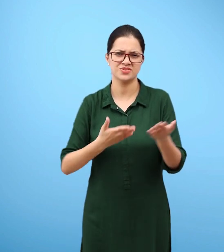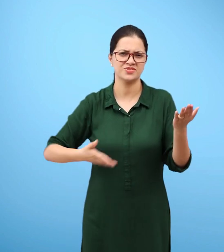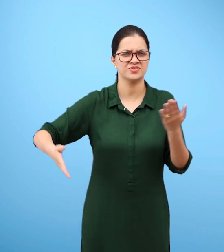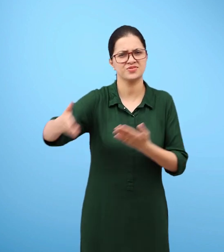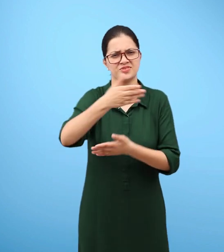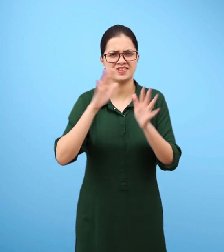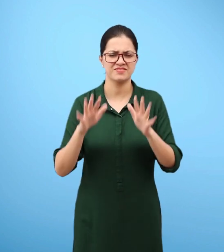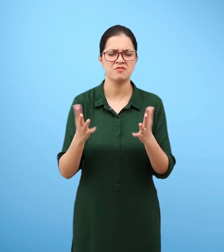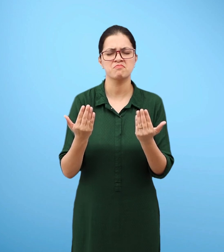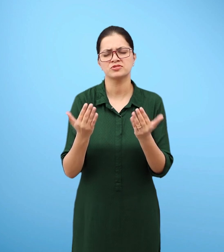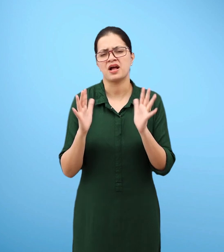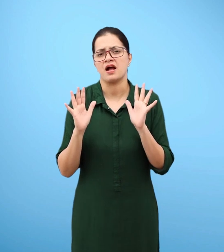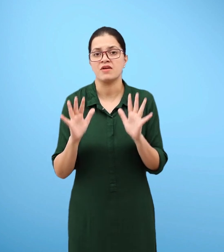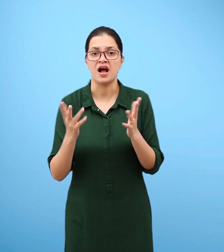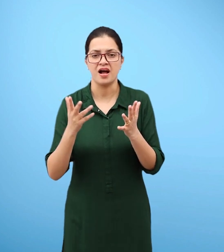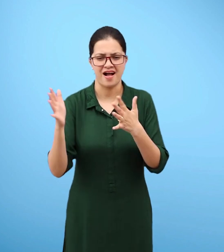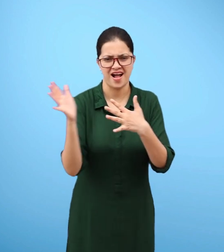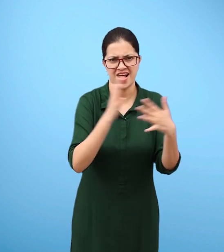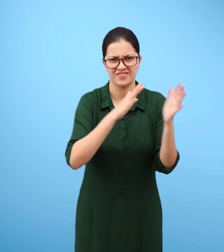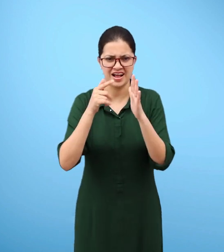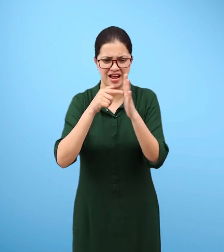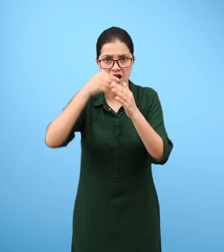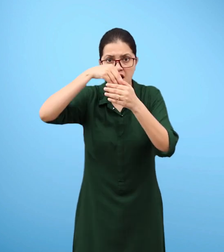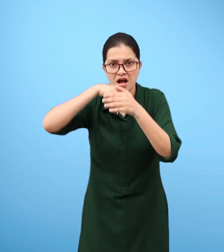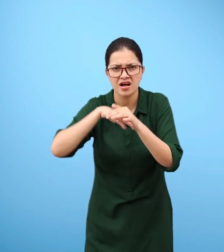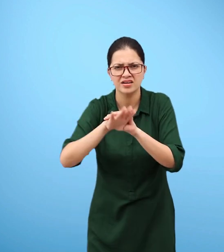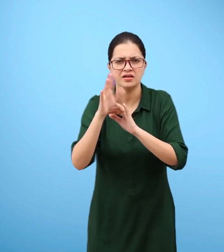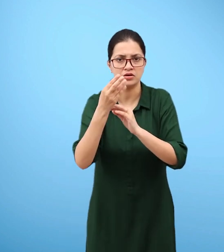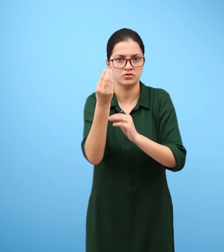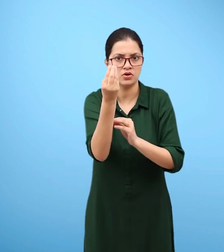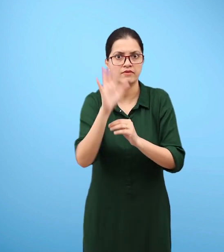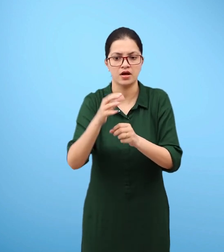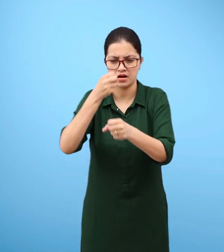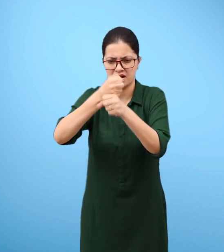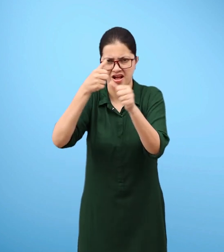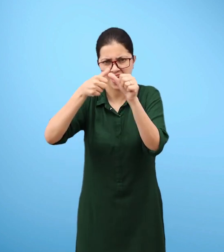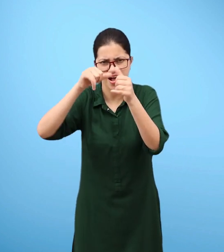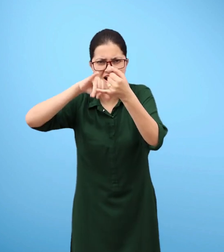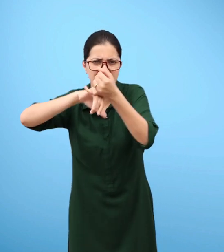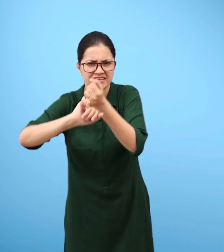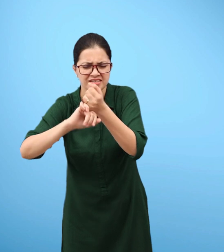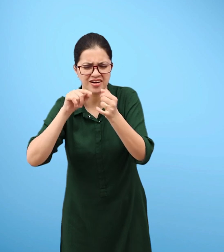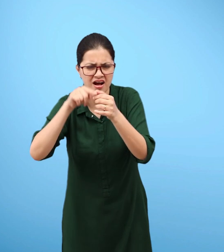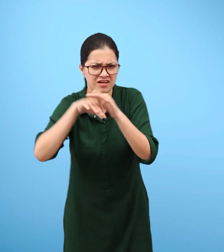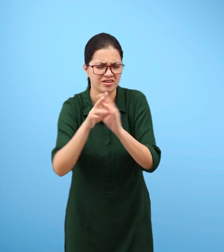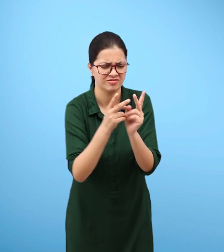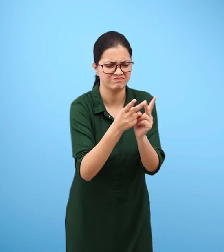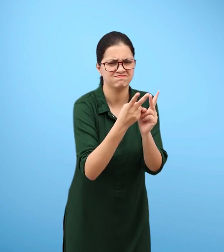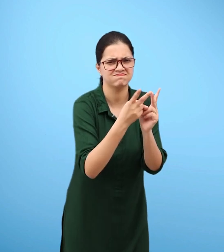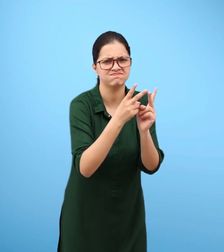Do you recall being scolded by your parents when you breathe through your mouth? If you do that, harmful